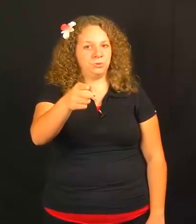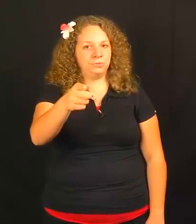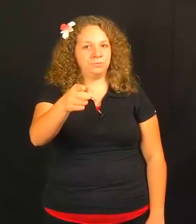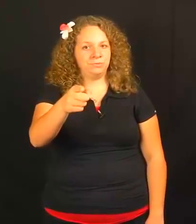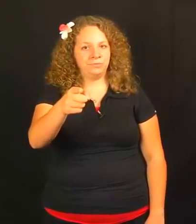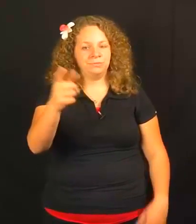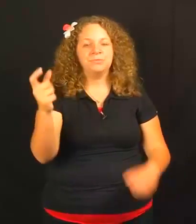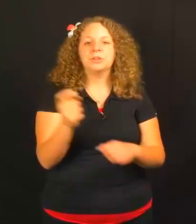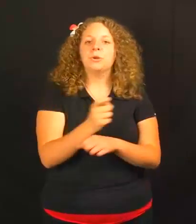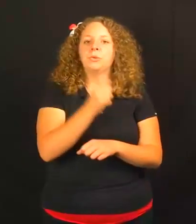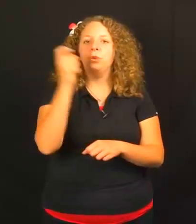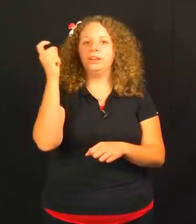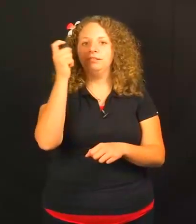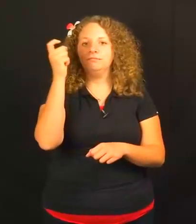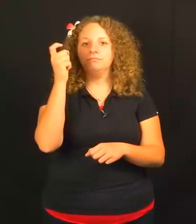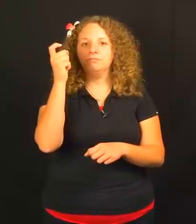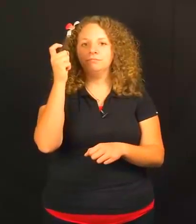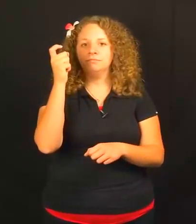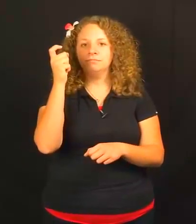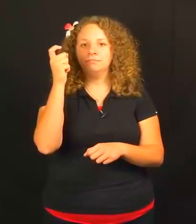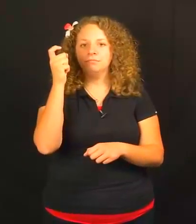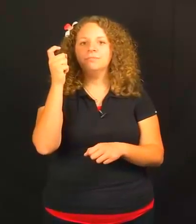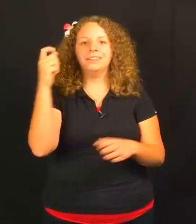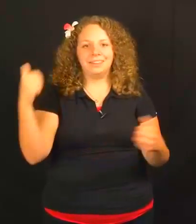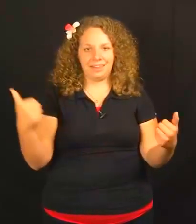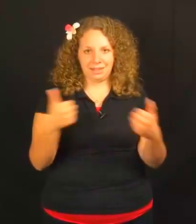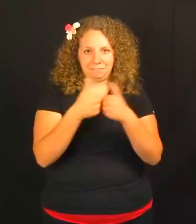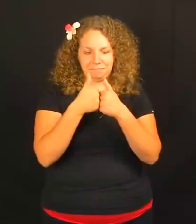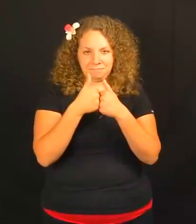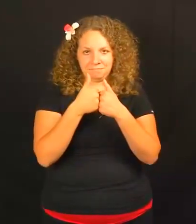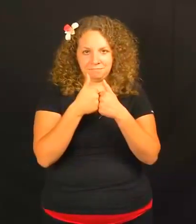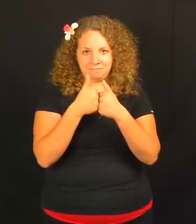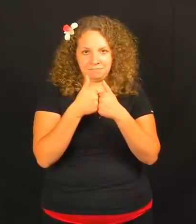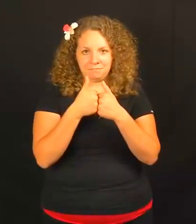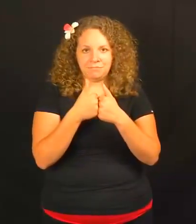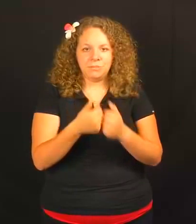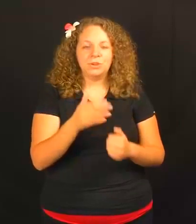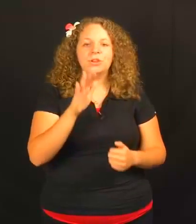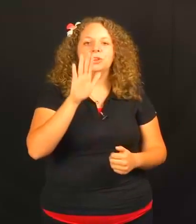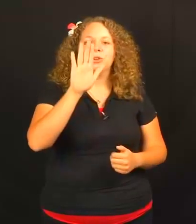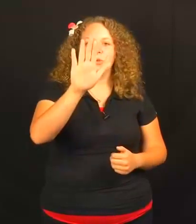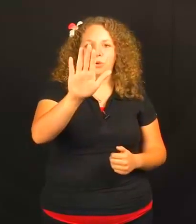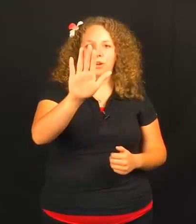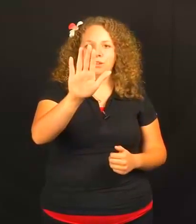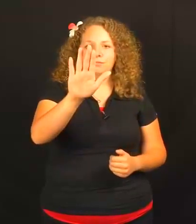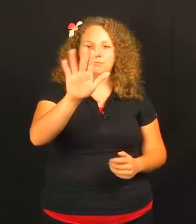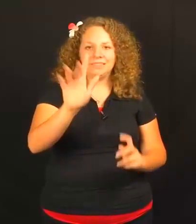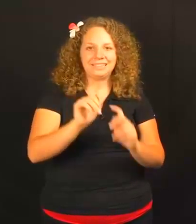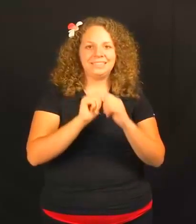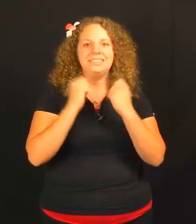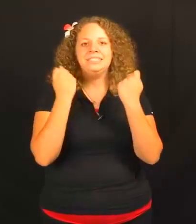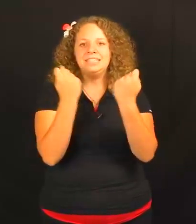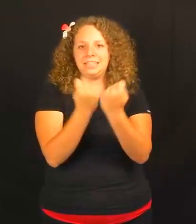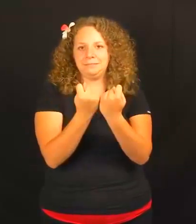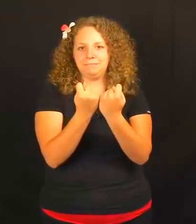WIN THE GAME, YOUR TEAM